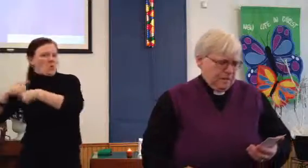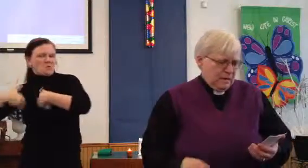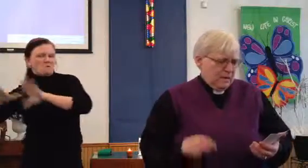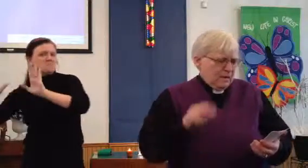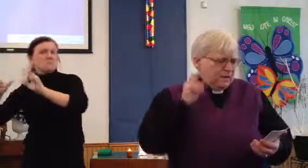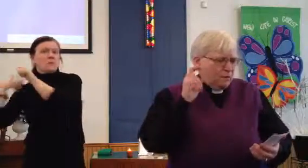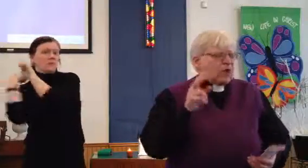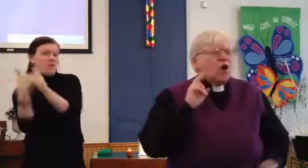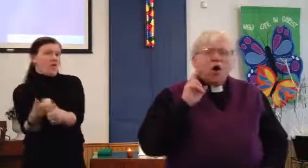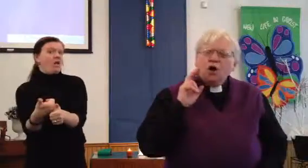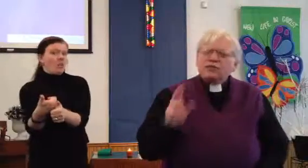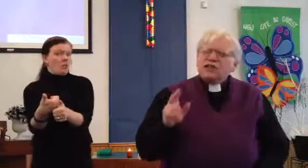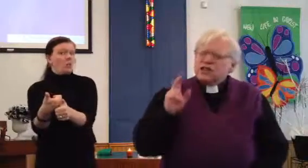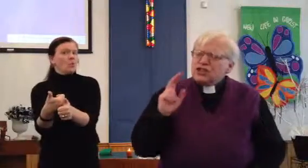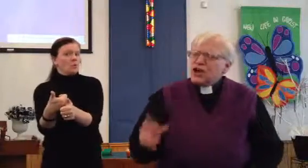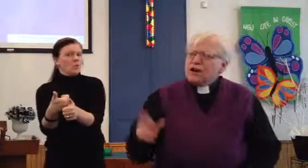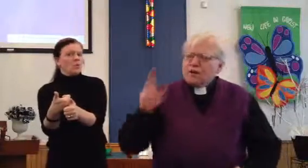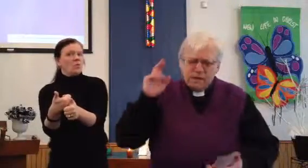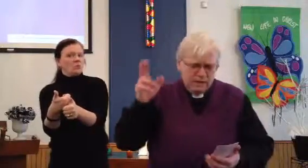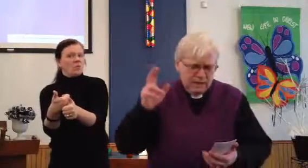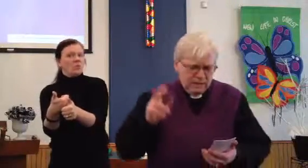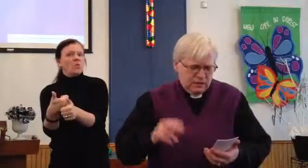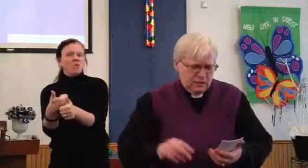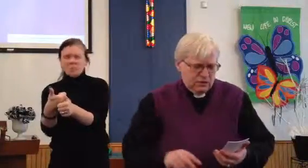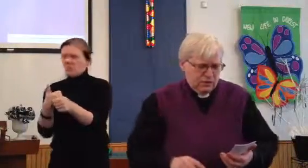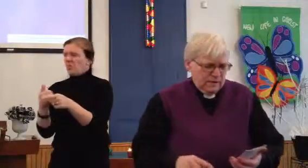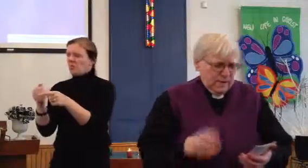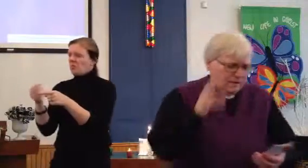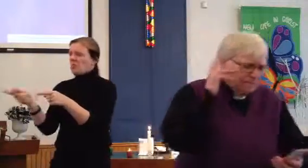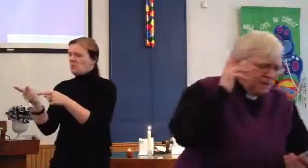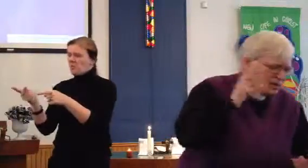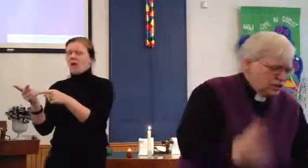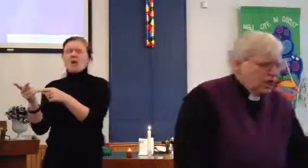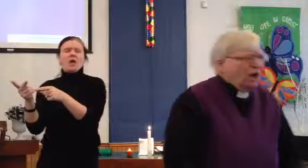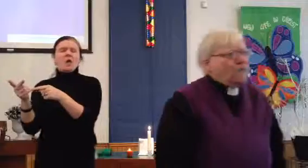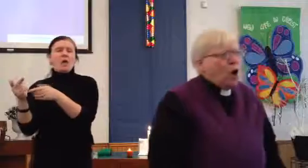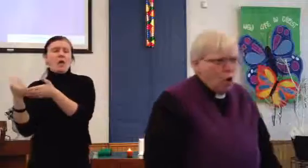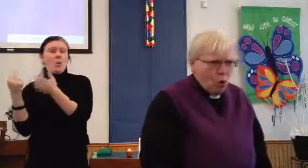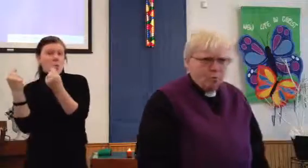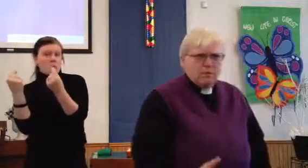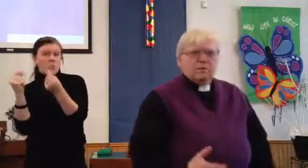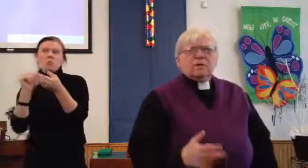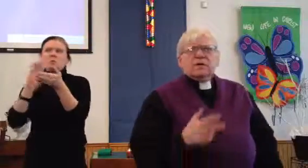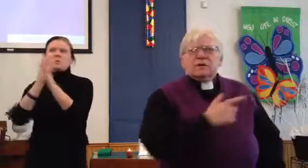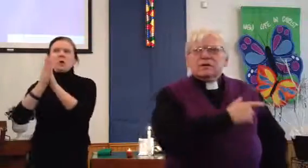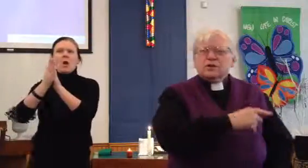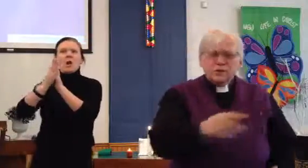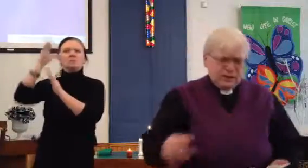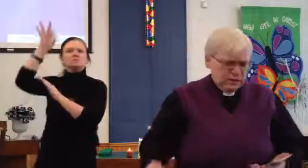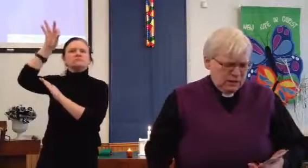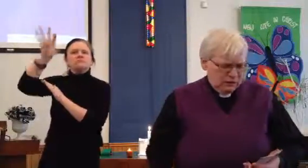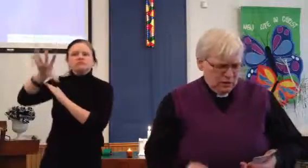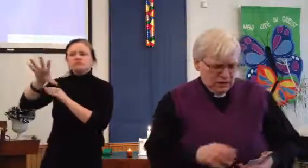They were called to share the message. The message of hope to the rest of the community.